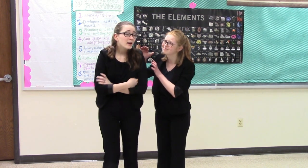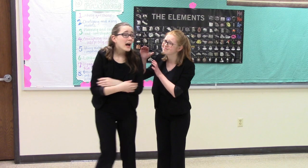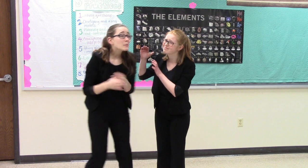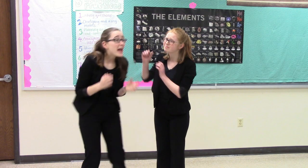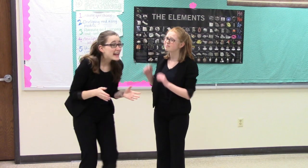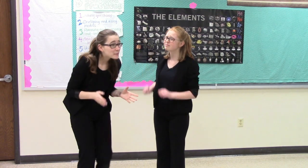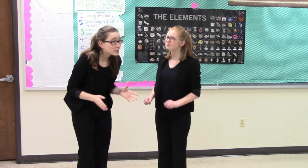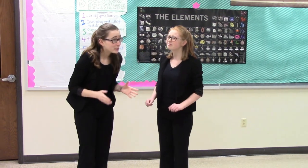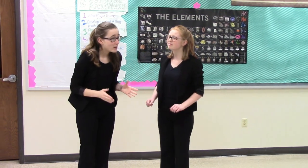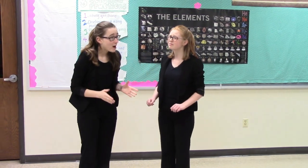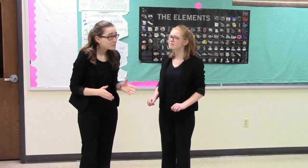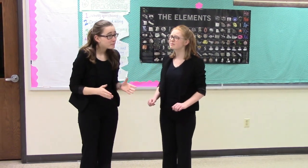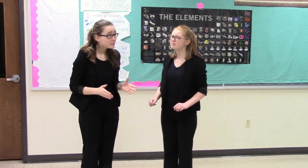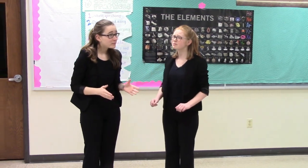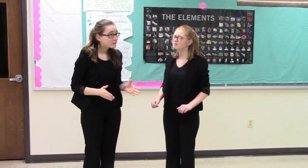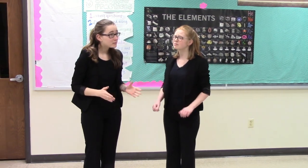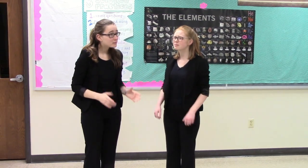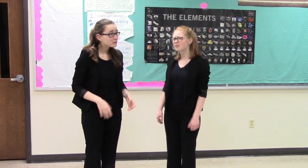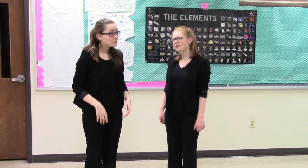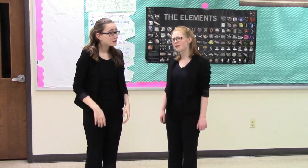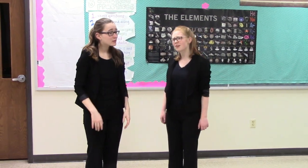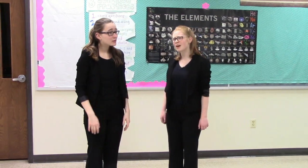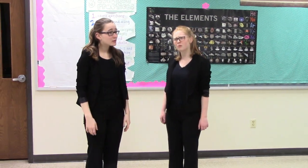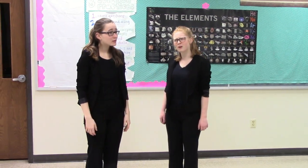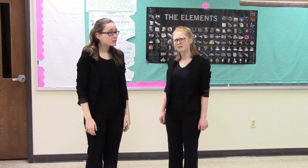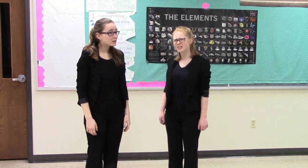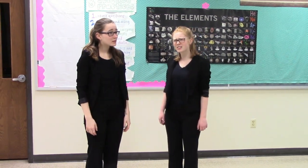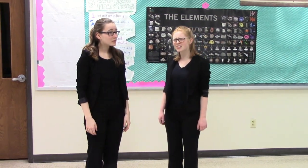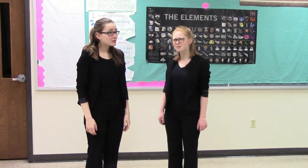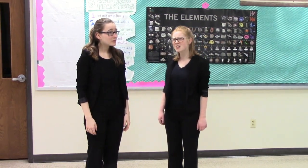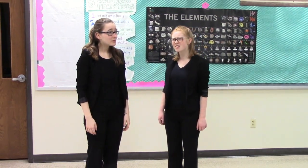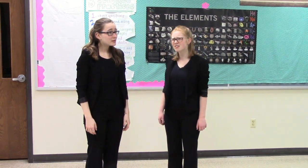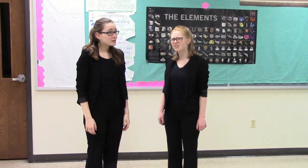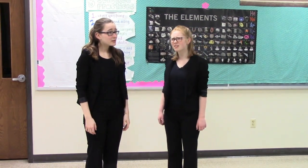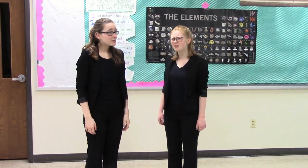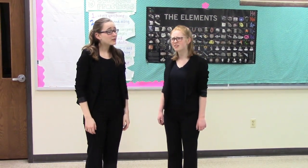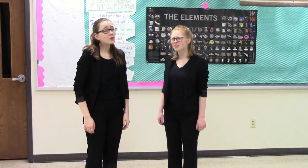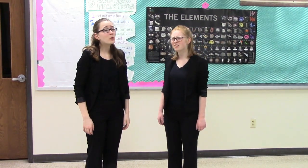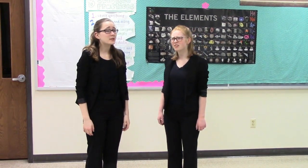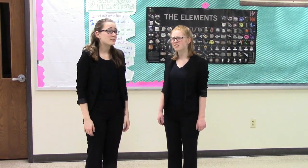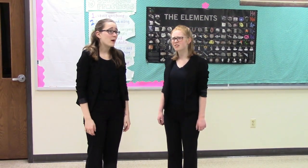I'm Amber, Mom. Amber, are listening to me? Of course, Mom.